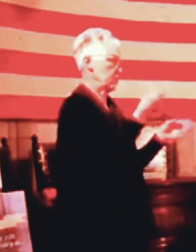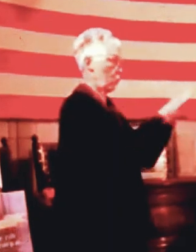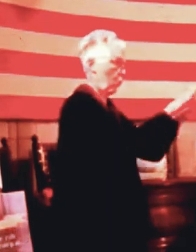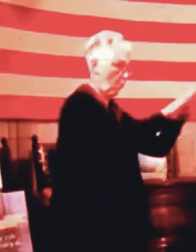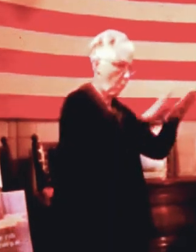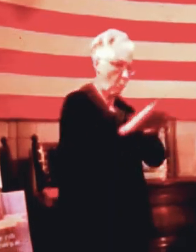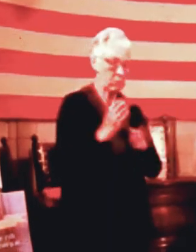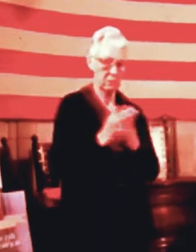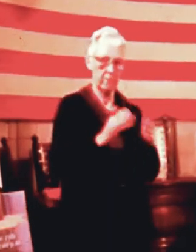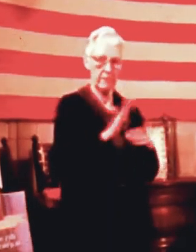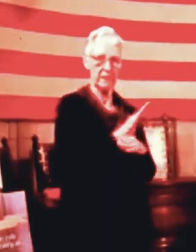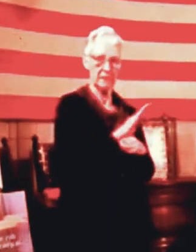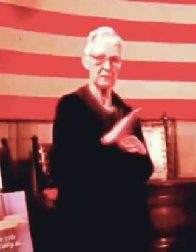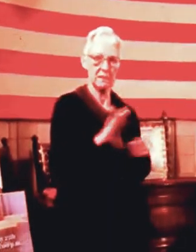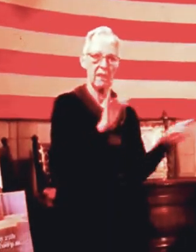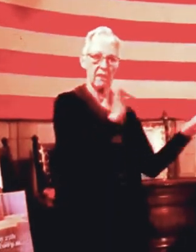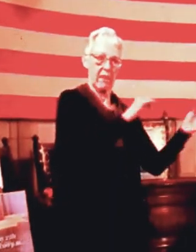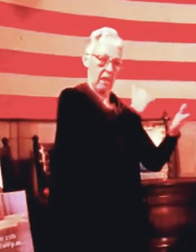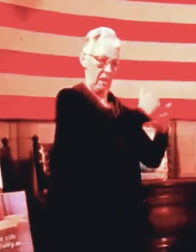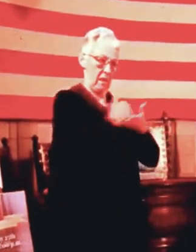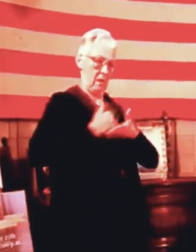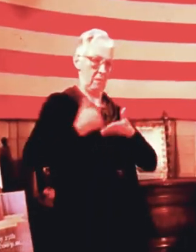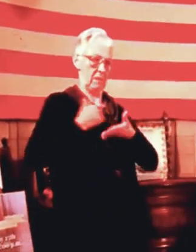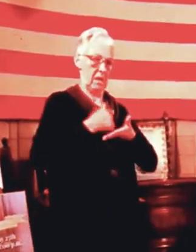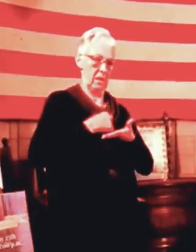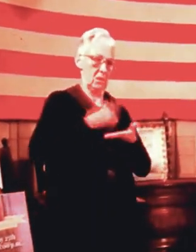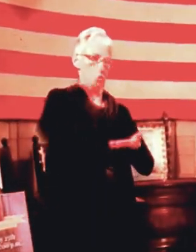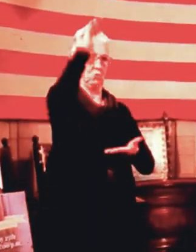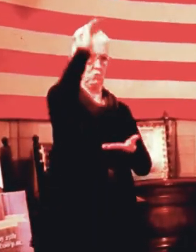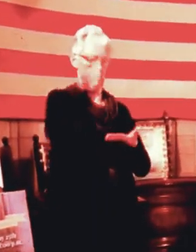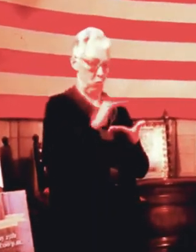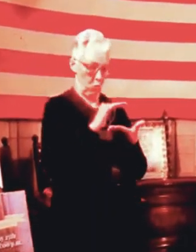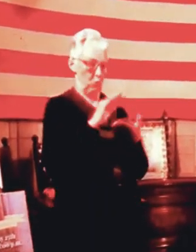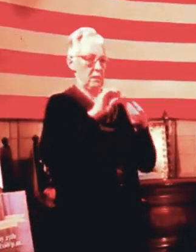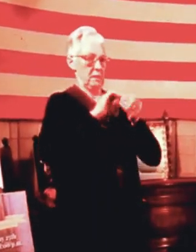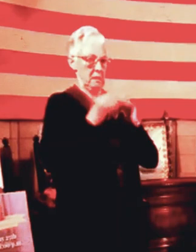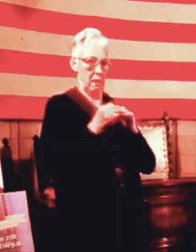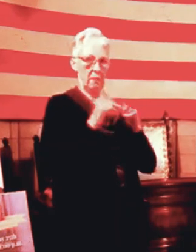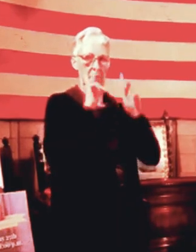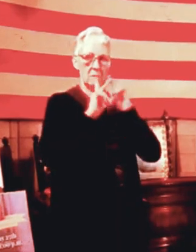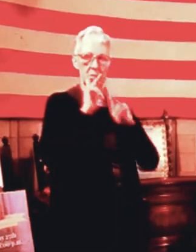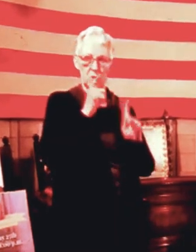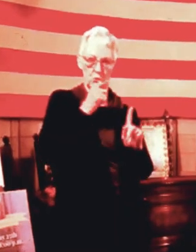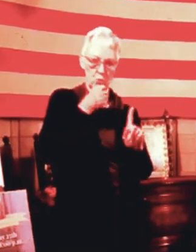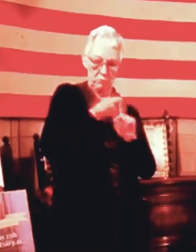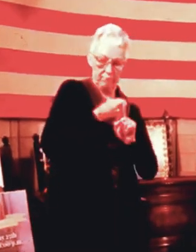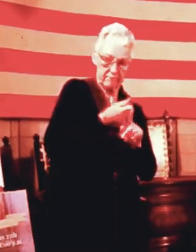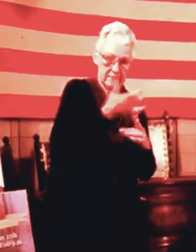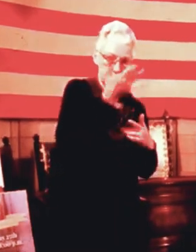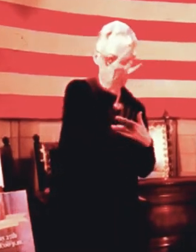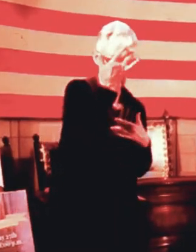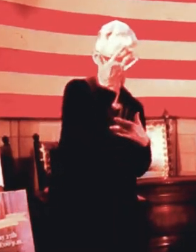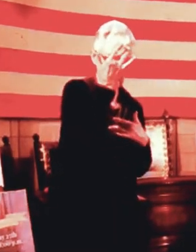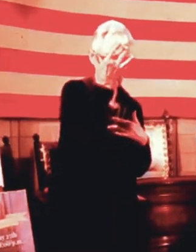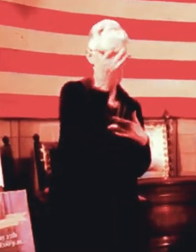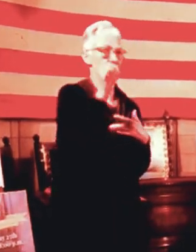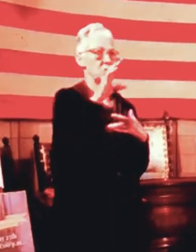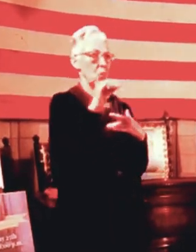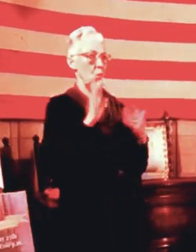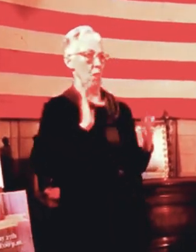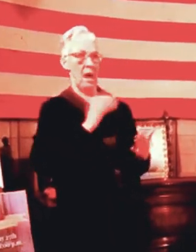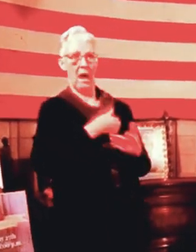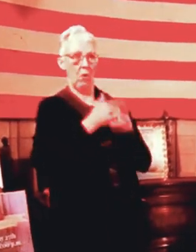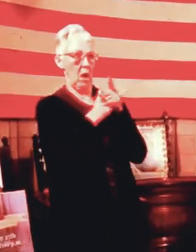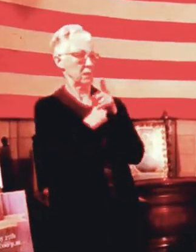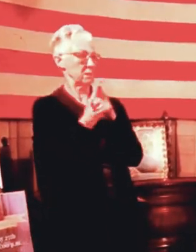worked. We slowed down the spread of virus. We flattened that curve so that that peak did not overwhelm our health care system. So it totally worked. We kept